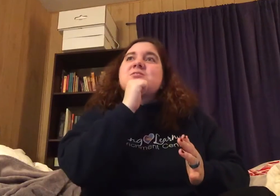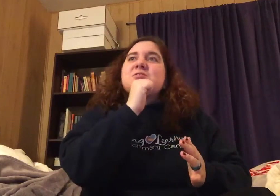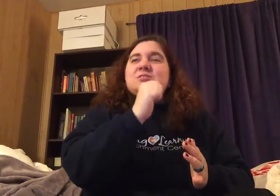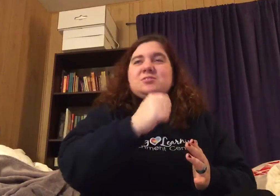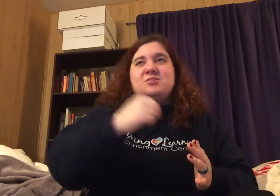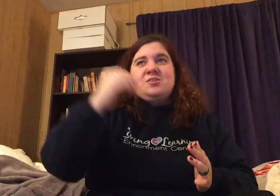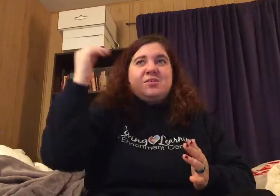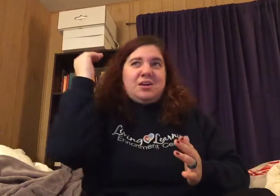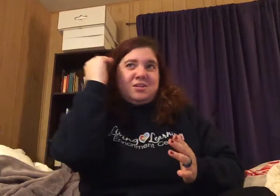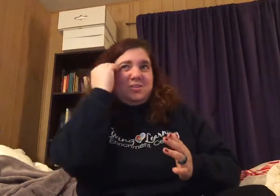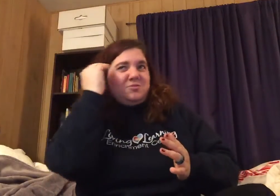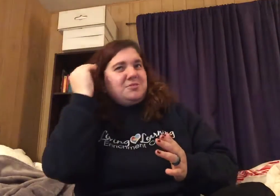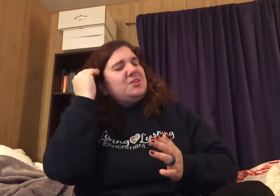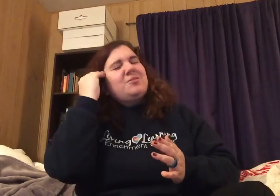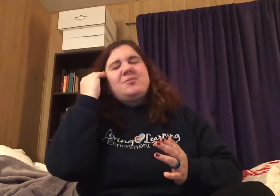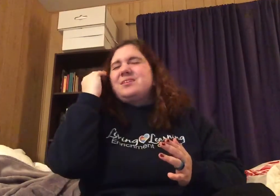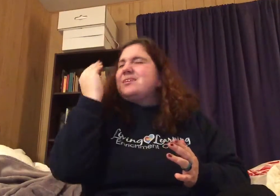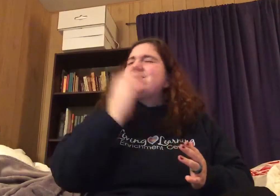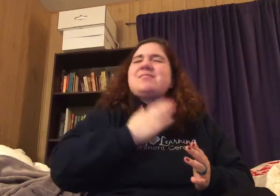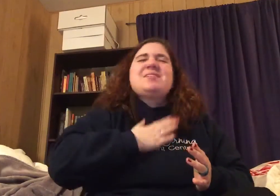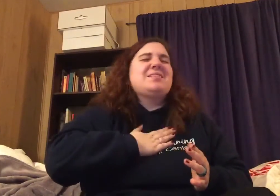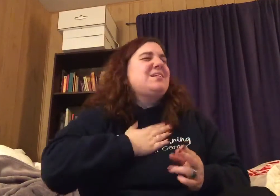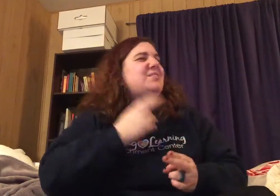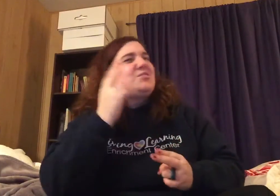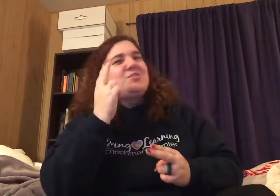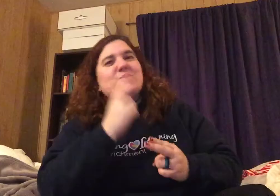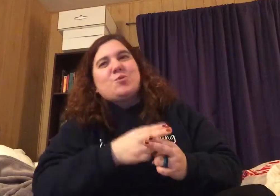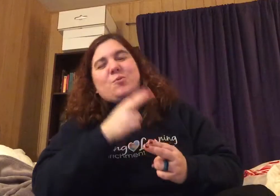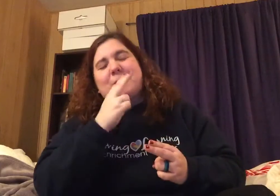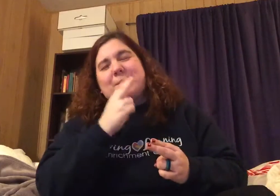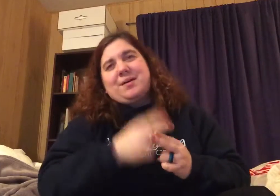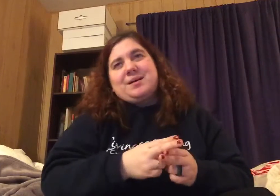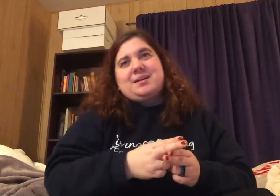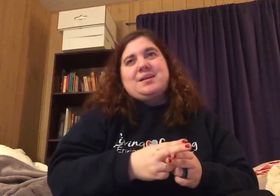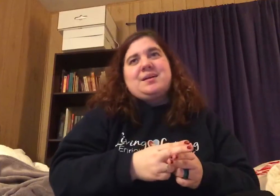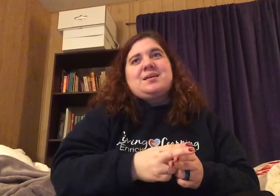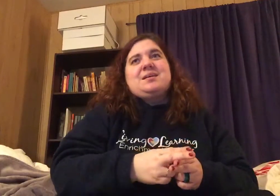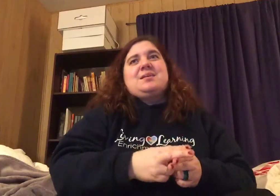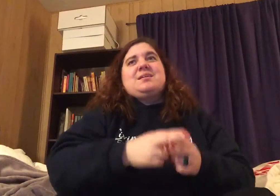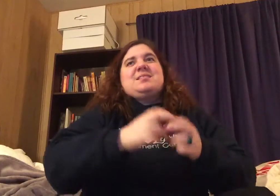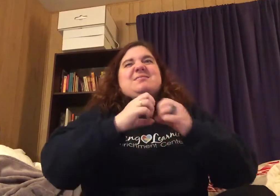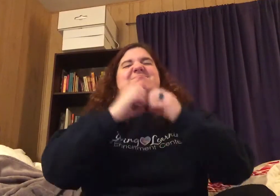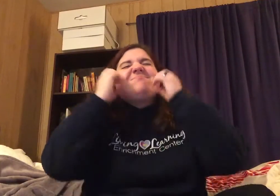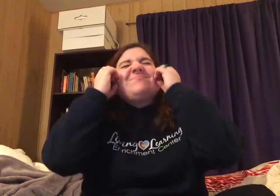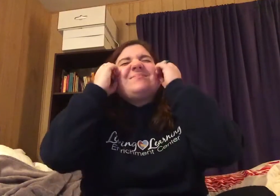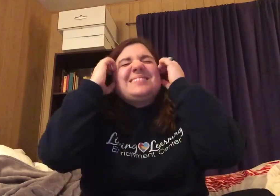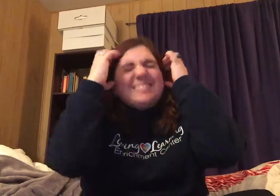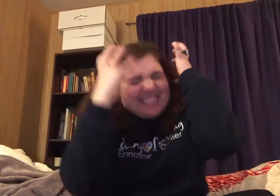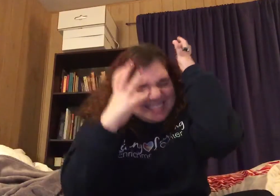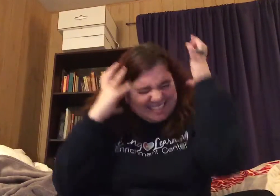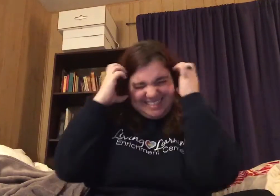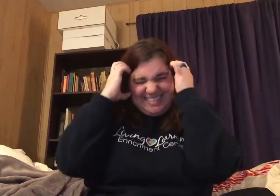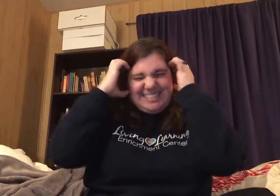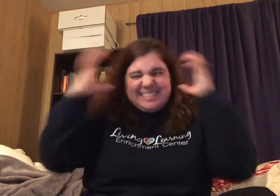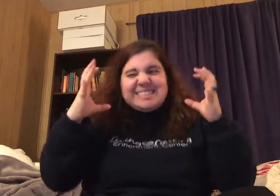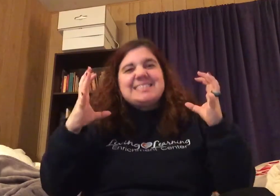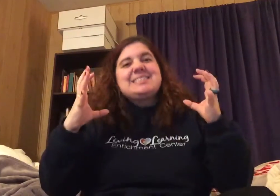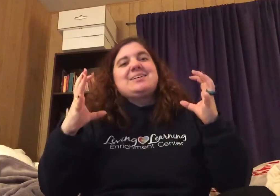You don't even know my name You're going through